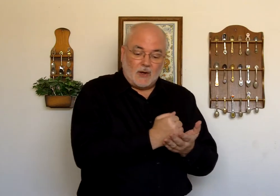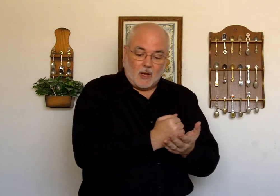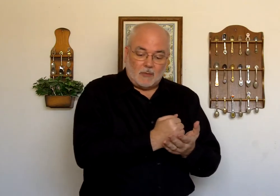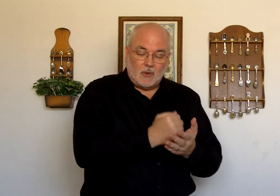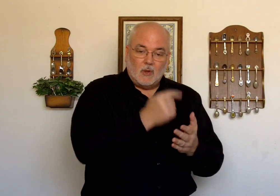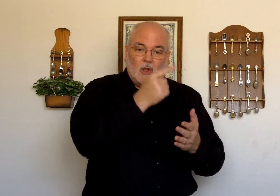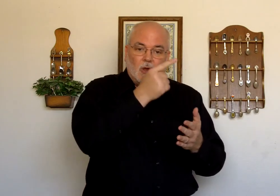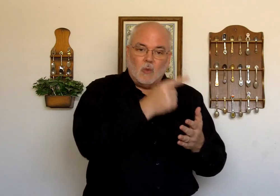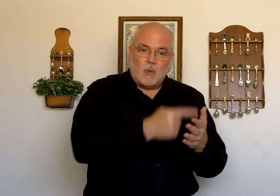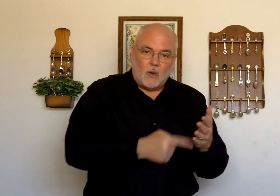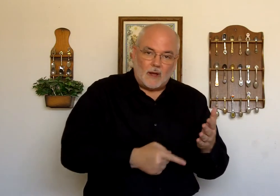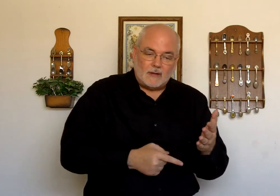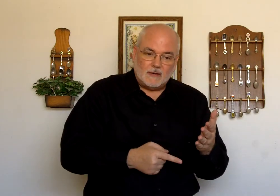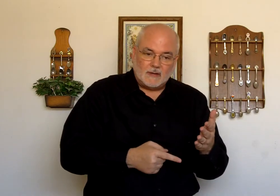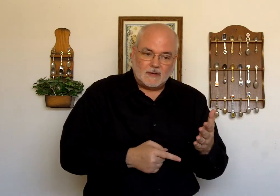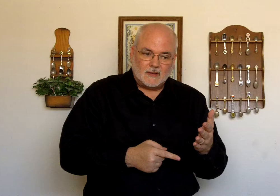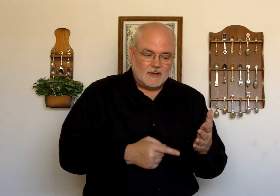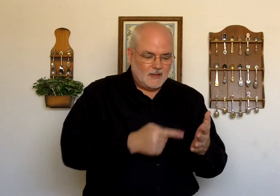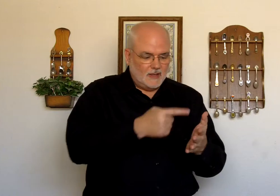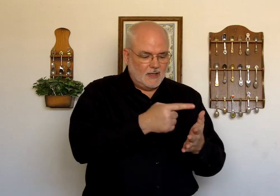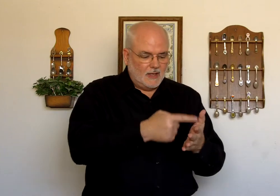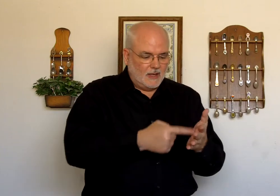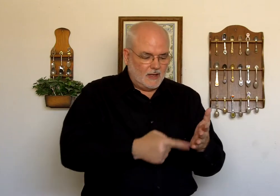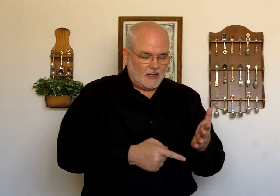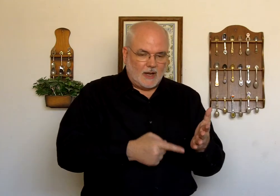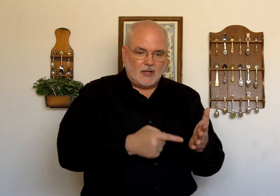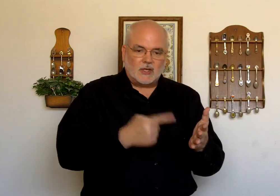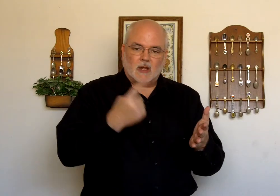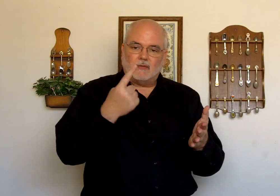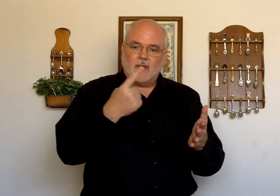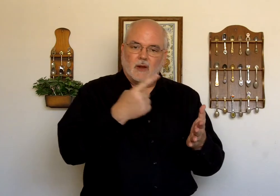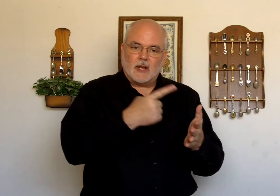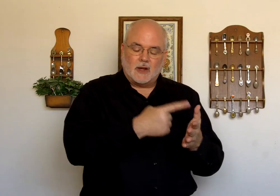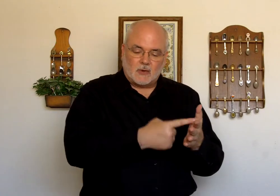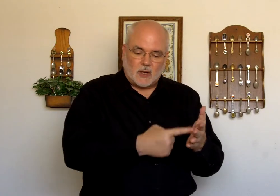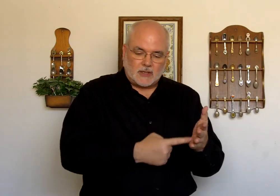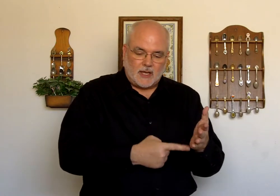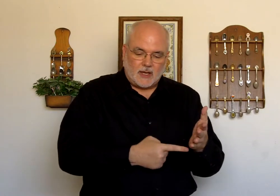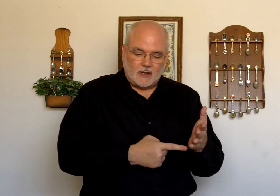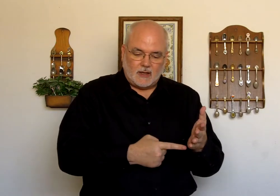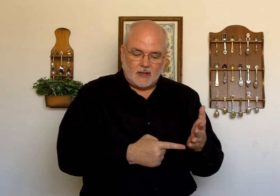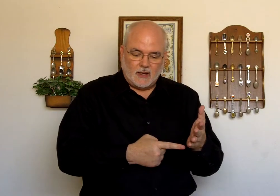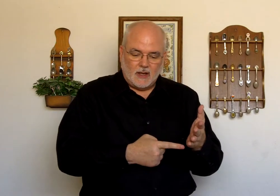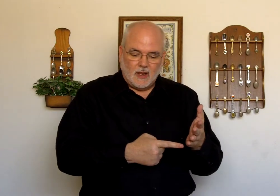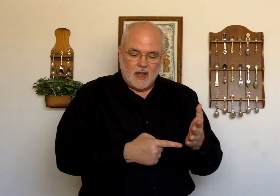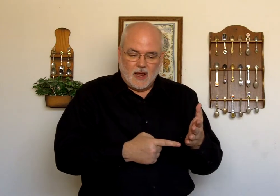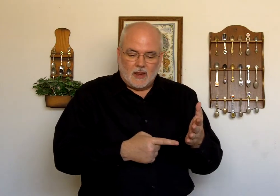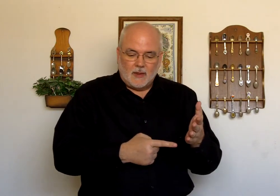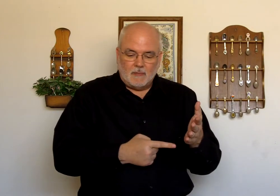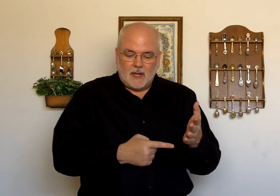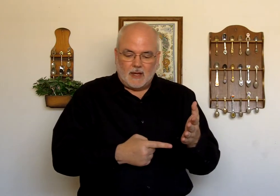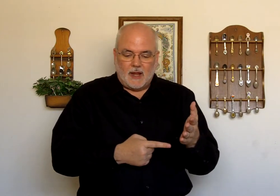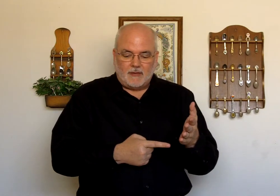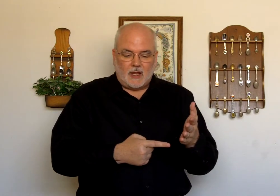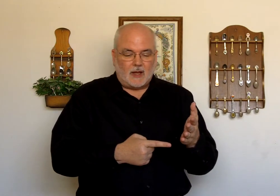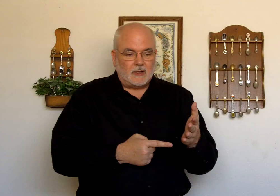up. What. The It's just a finger cutting across the hand. The men have cut.